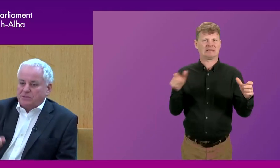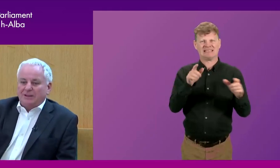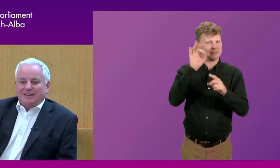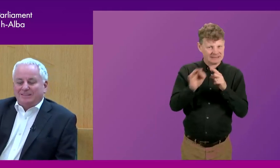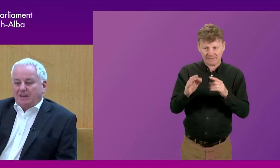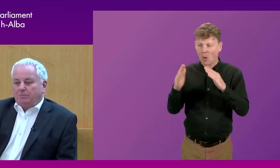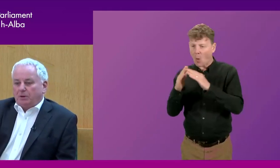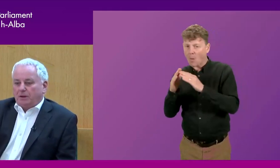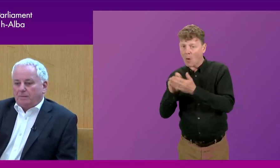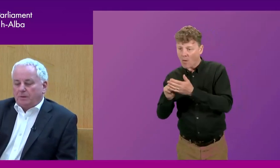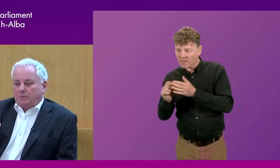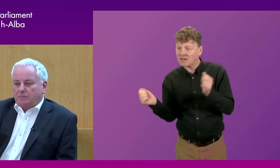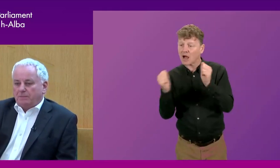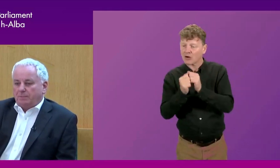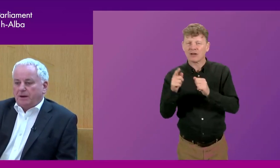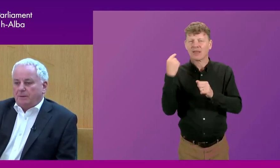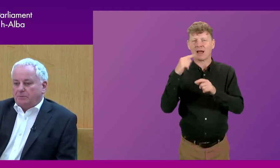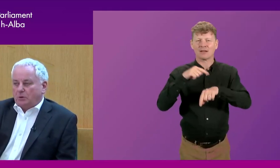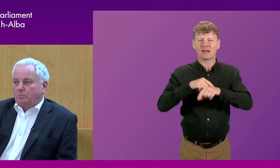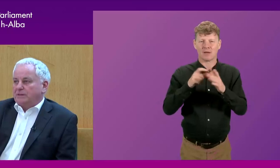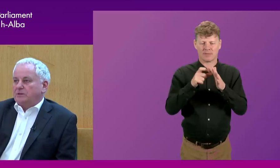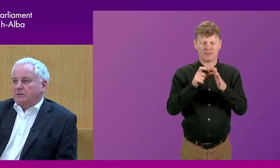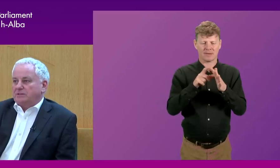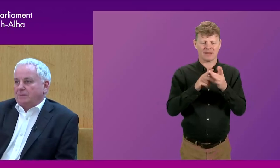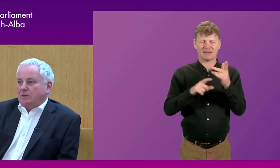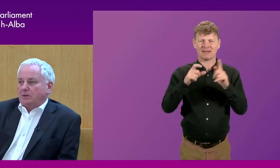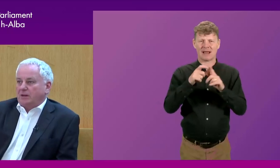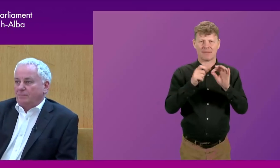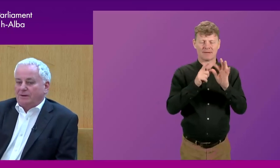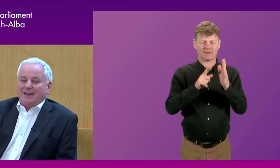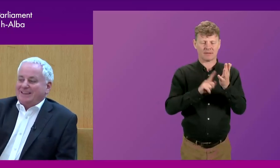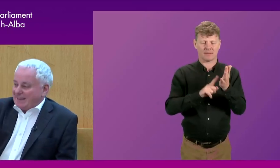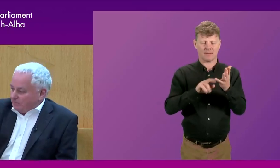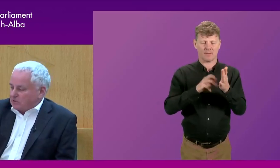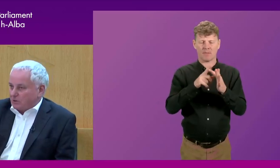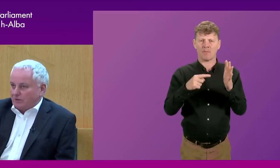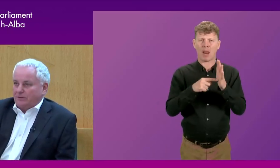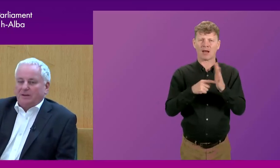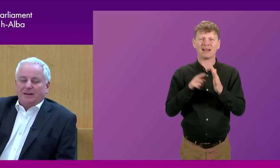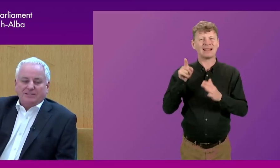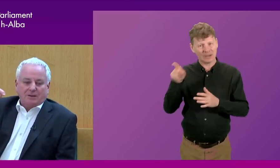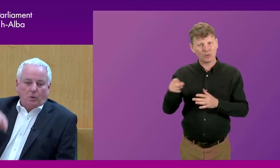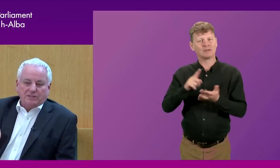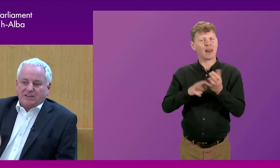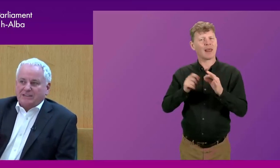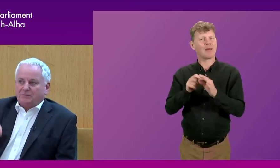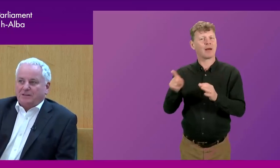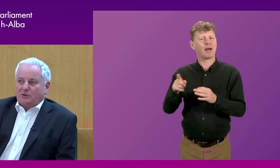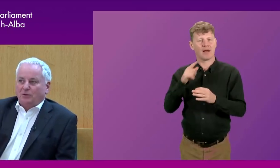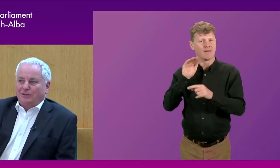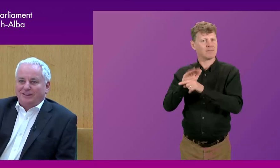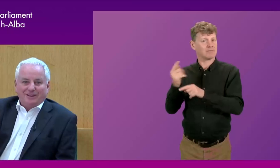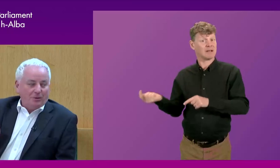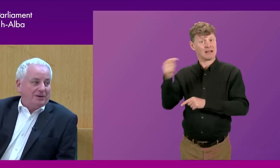Home Office. David Blunkett, who was the member of parliament, was the Home Secretary at the time in the UK government, came to Scotland and said the one size